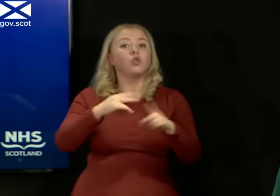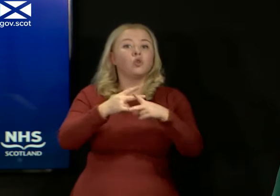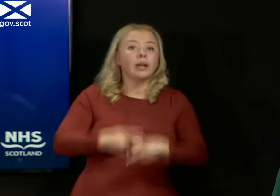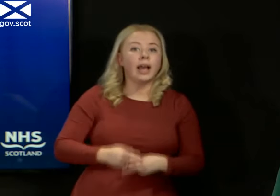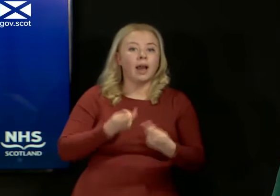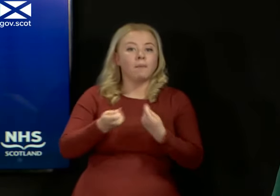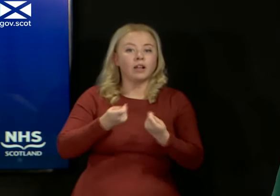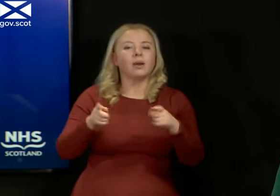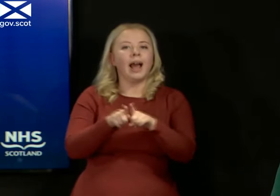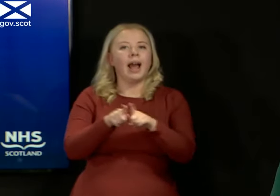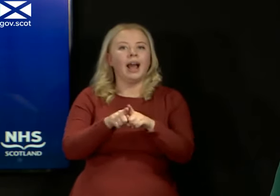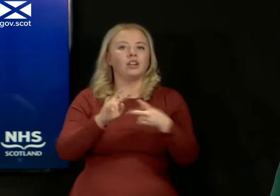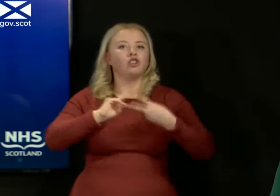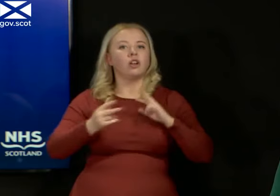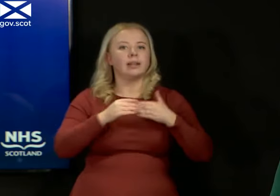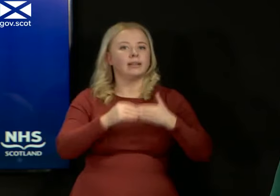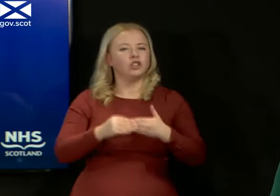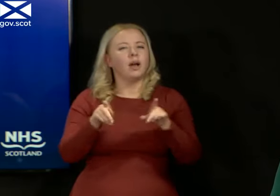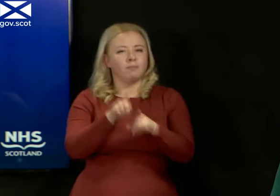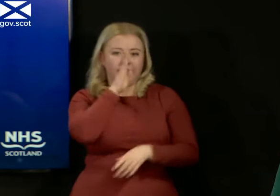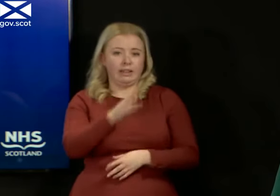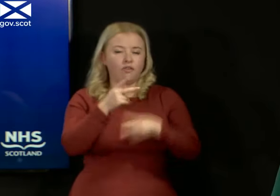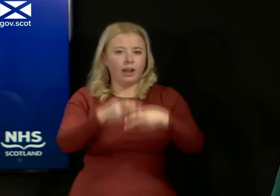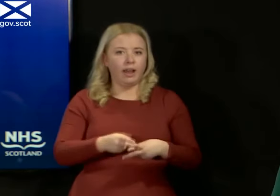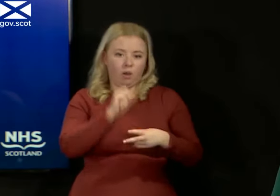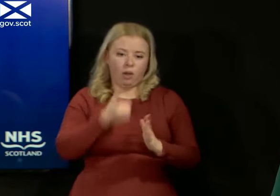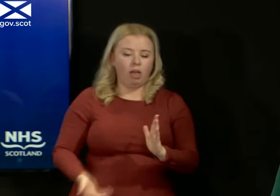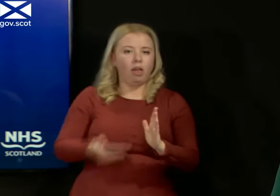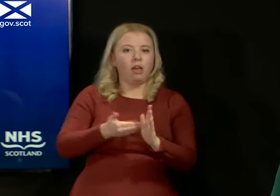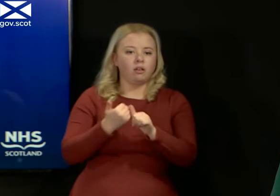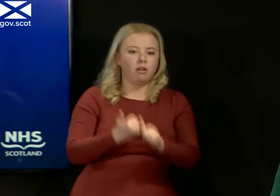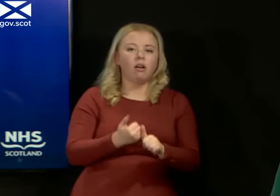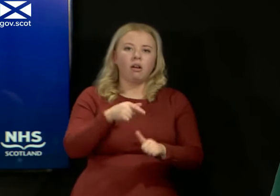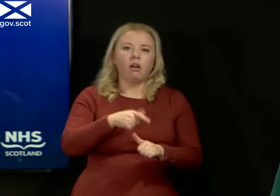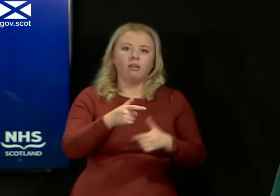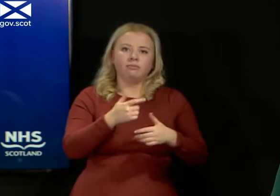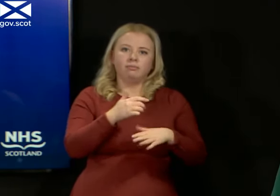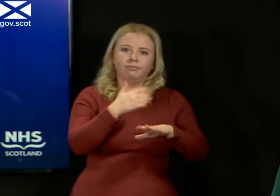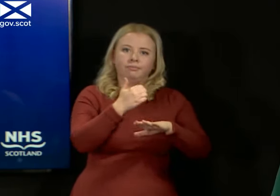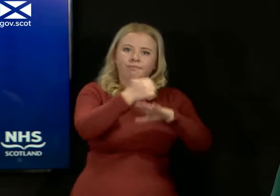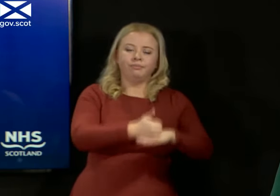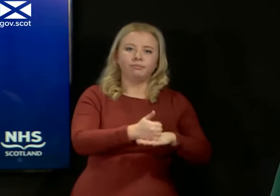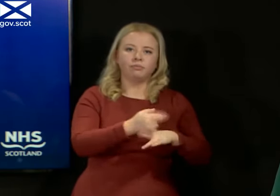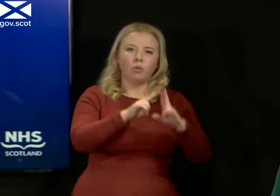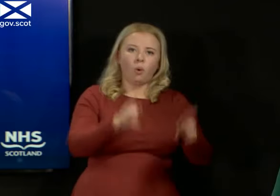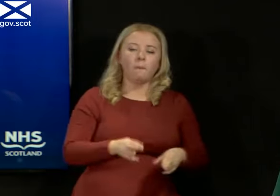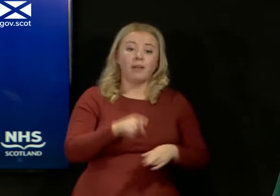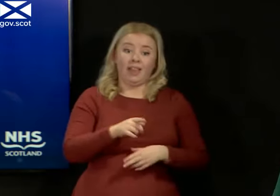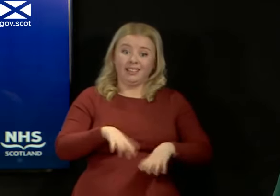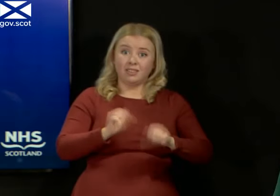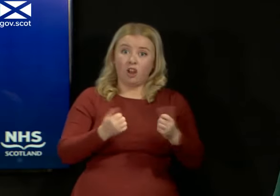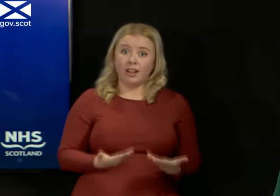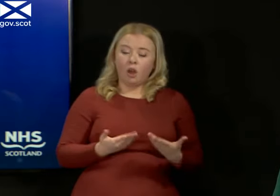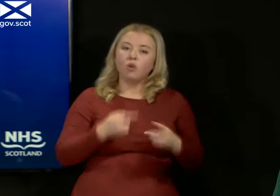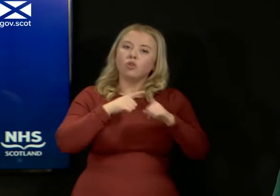and direct care. This additional support has come into effect immediately, with the aim of